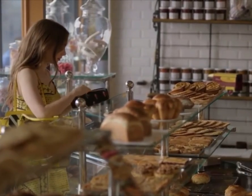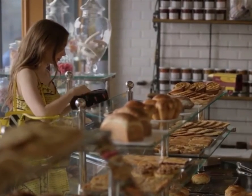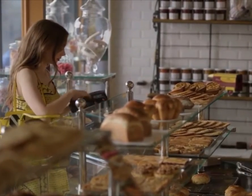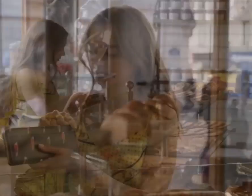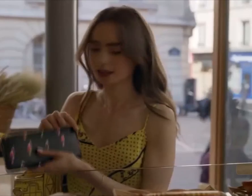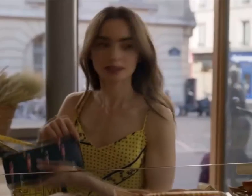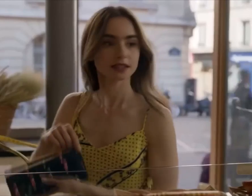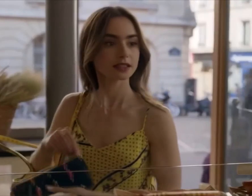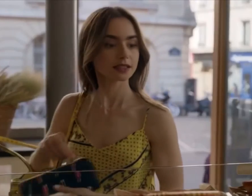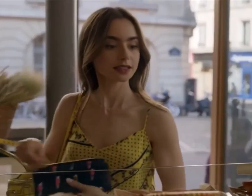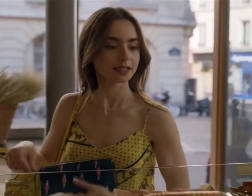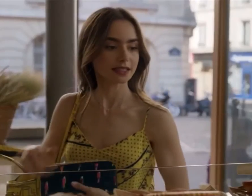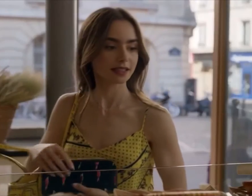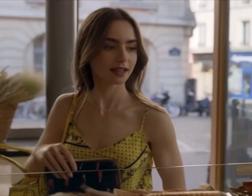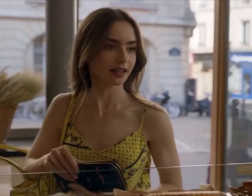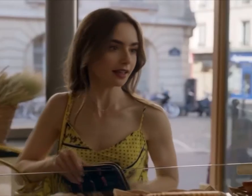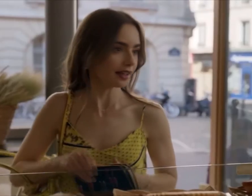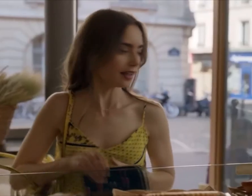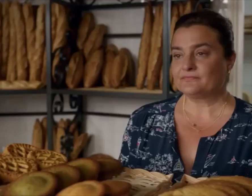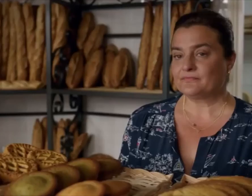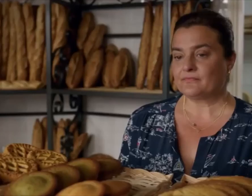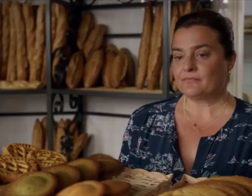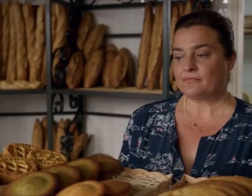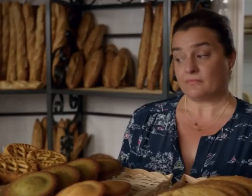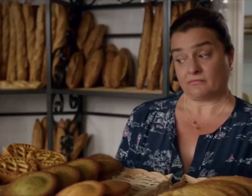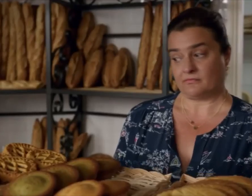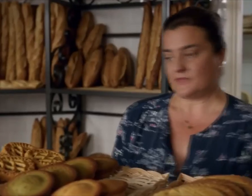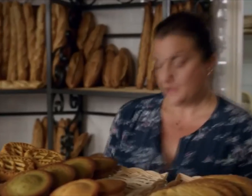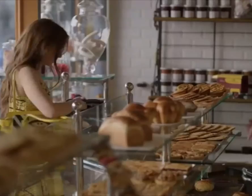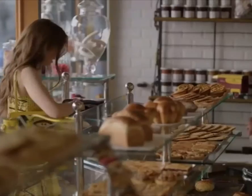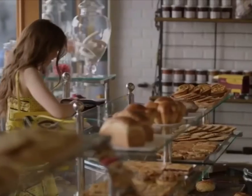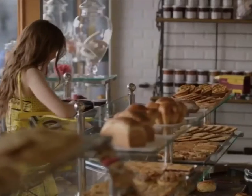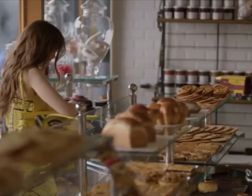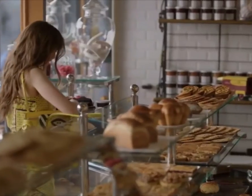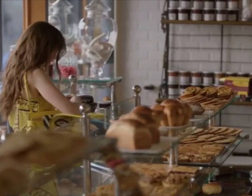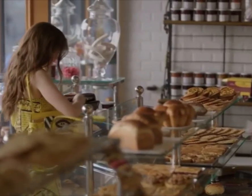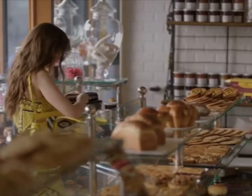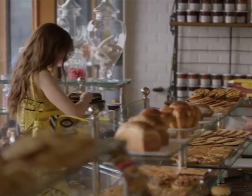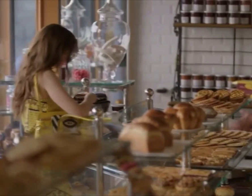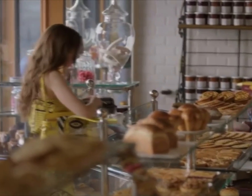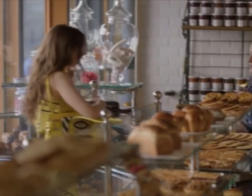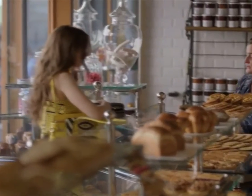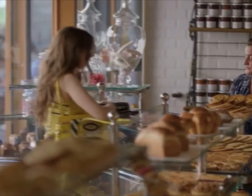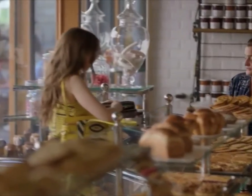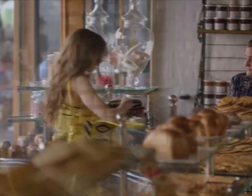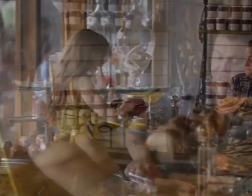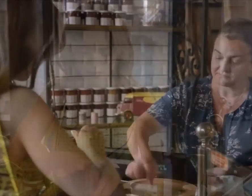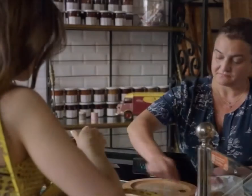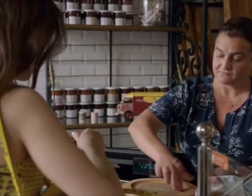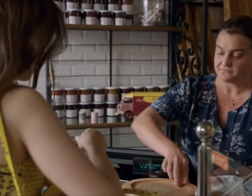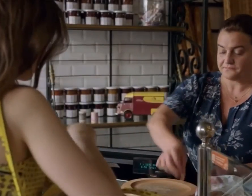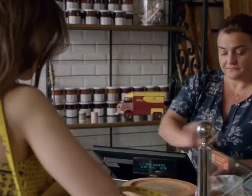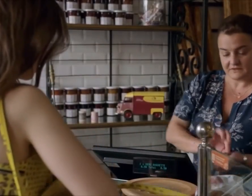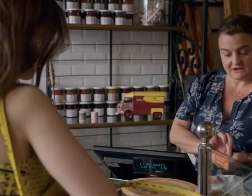ça sera tout un euro carrente carrente